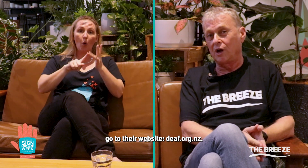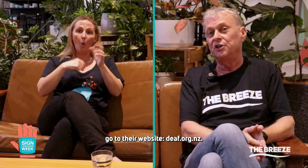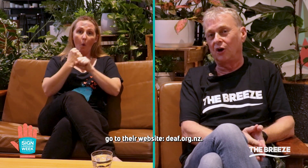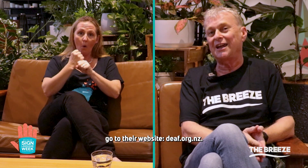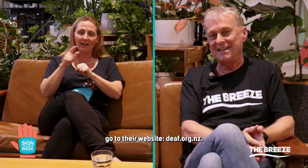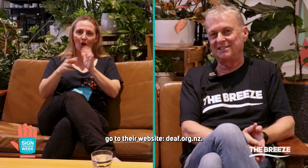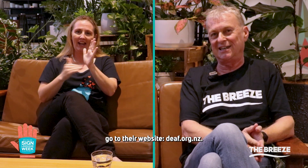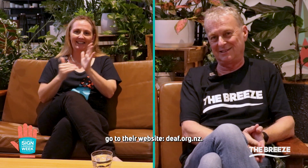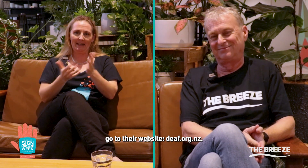.nz